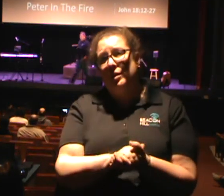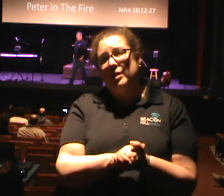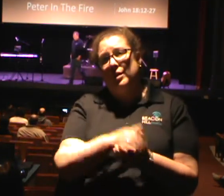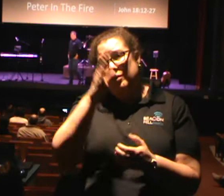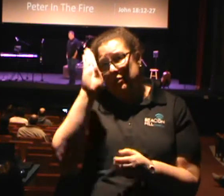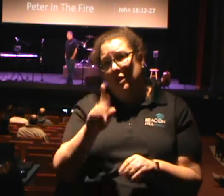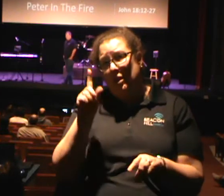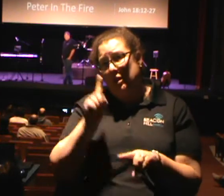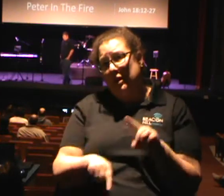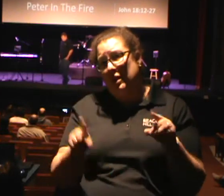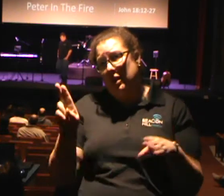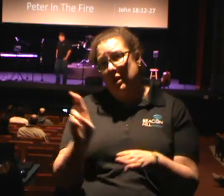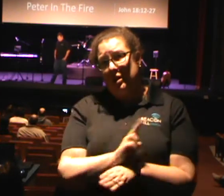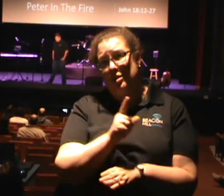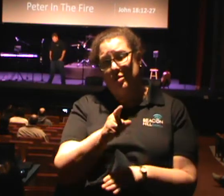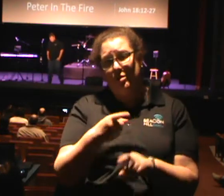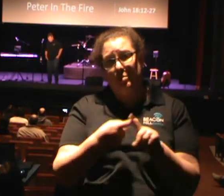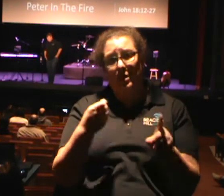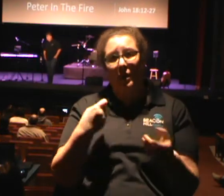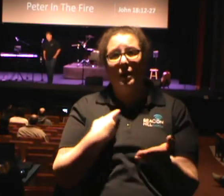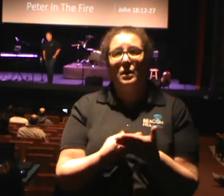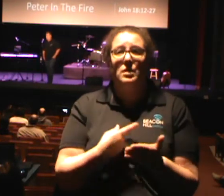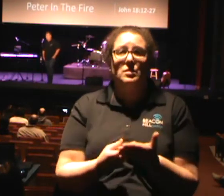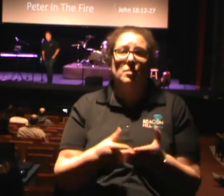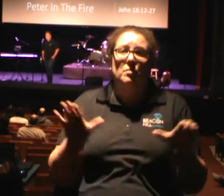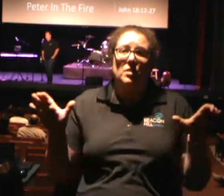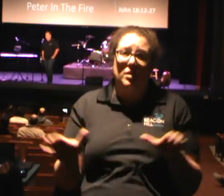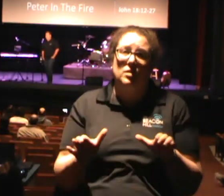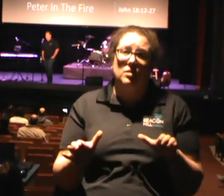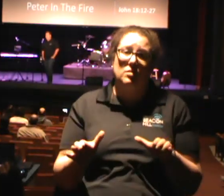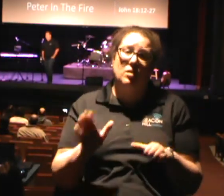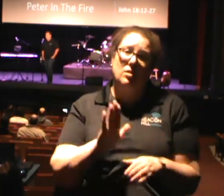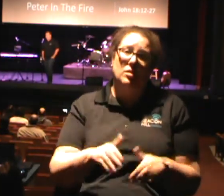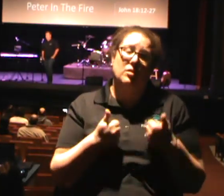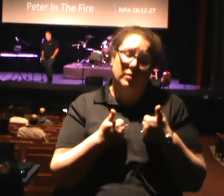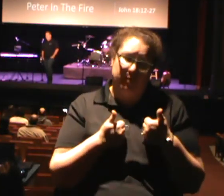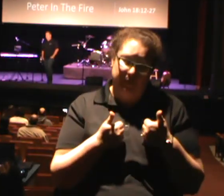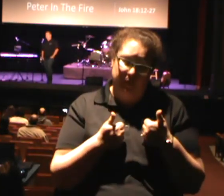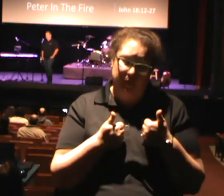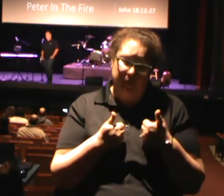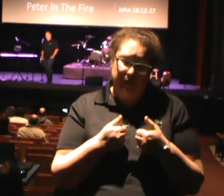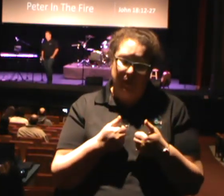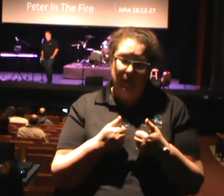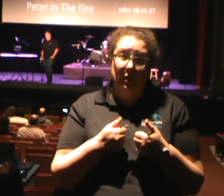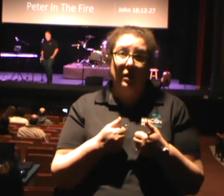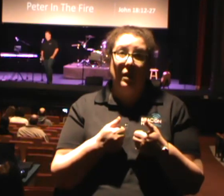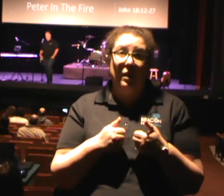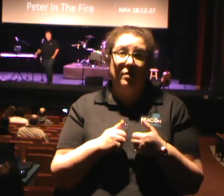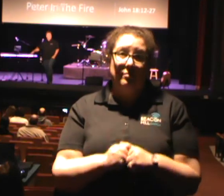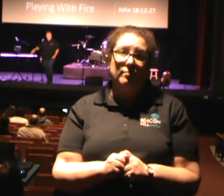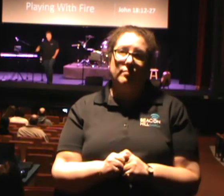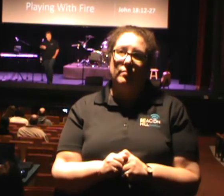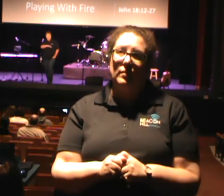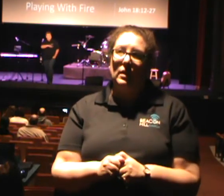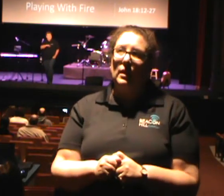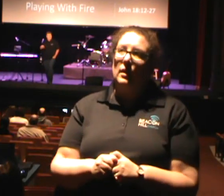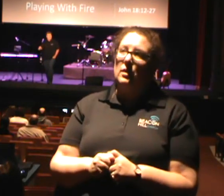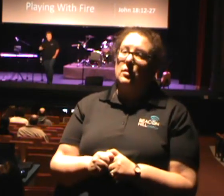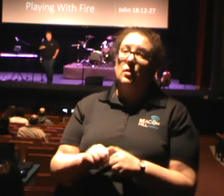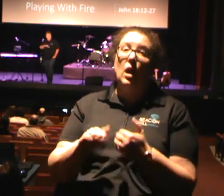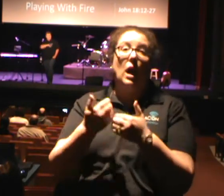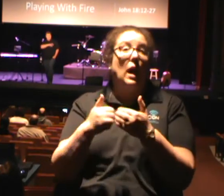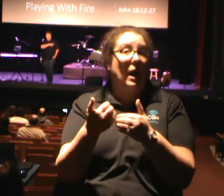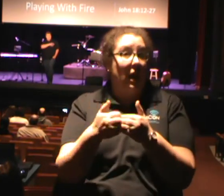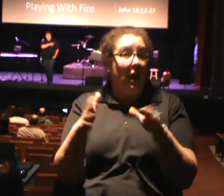as this this morning. As we come time to this time limitation, you simply ask God for forgiveness. You know, we're going to have prayer team